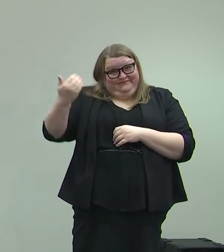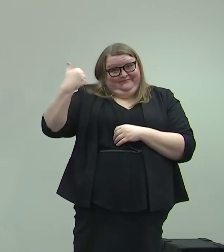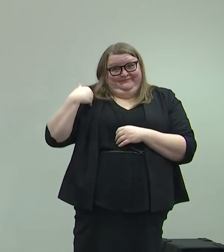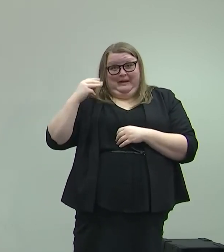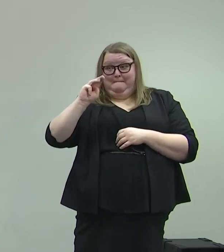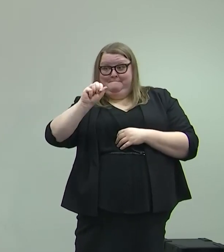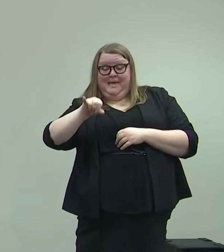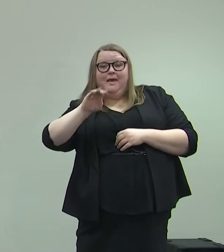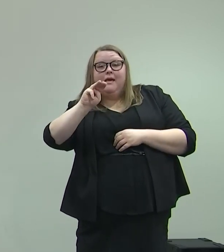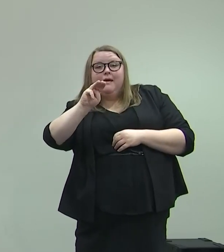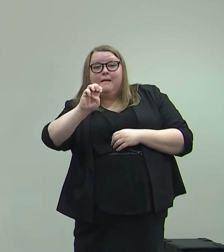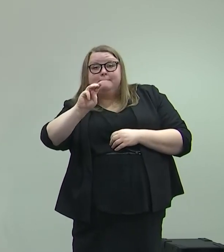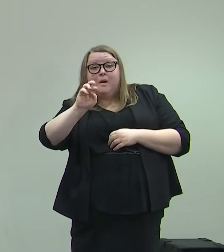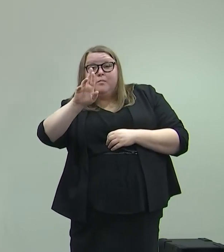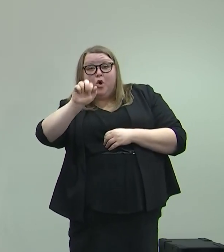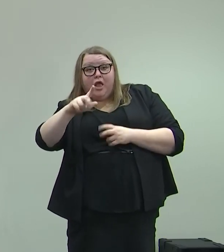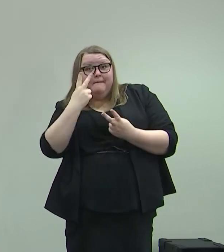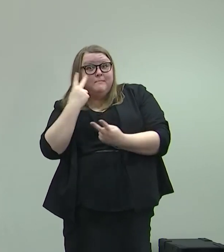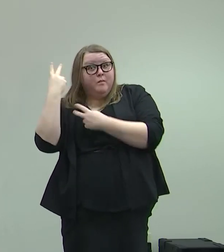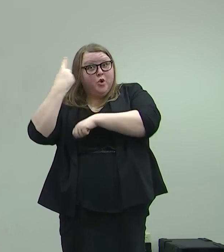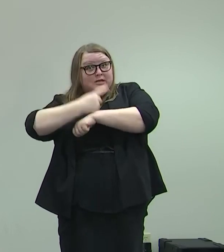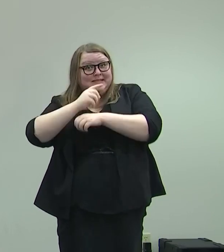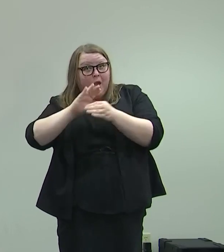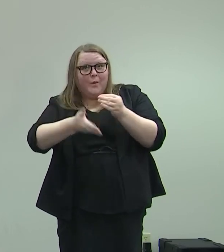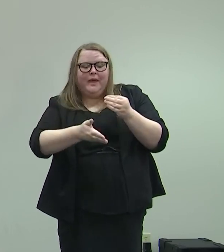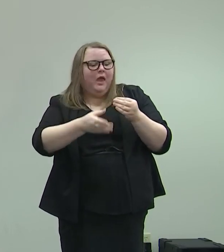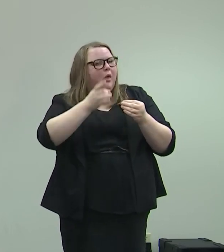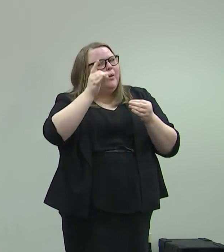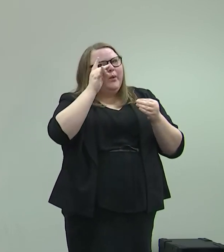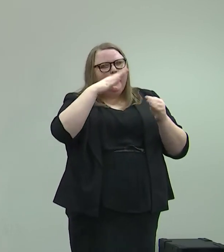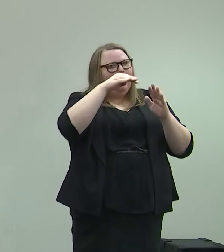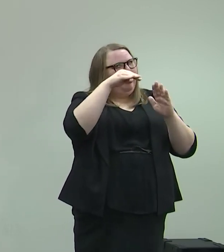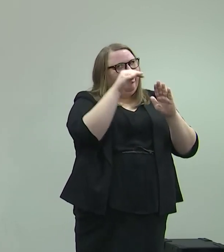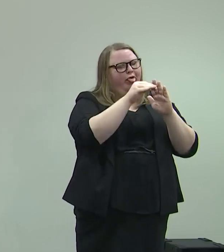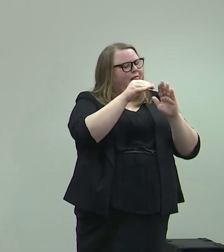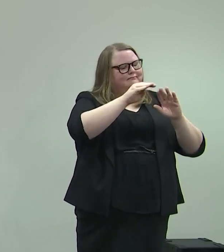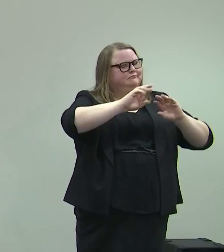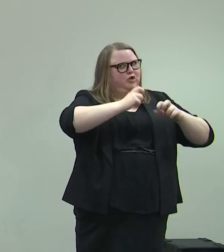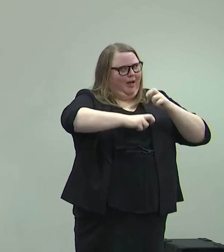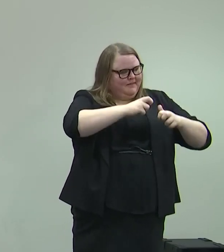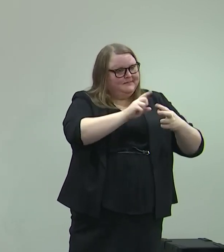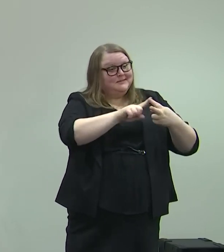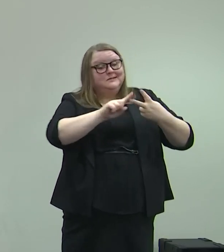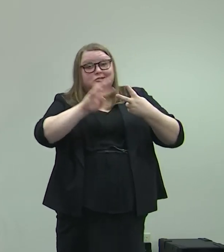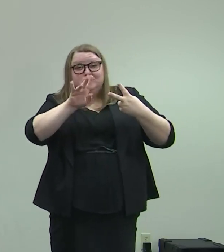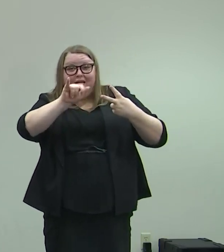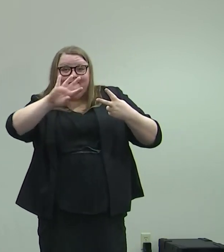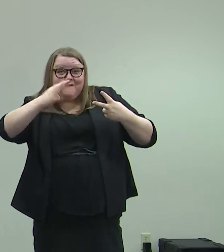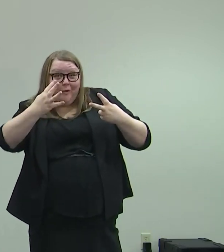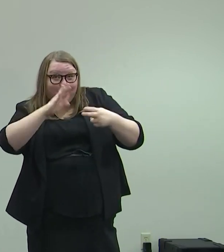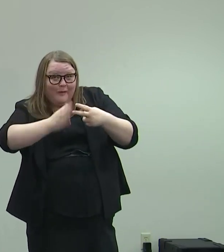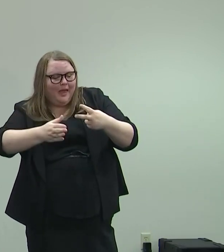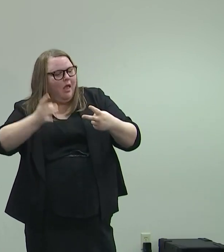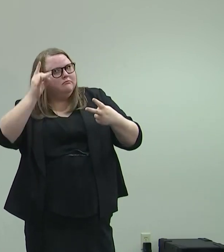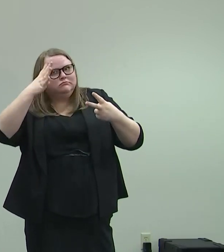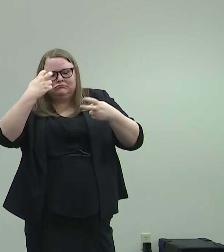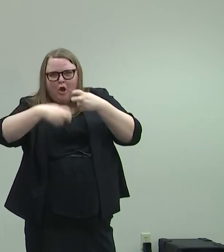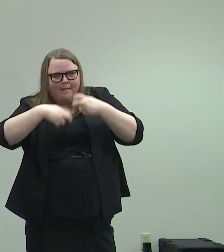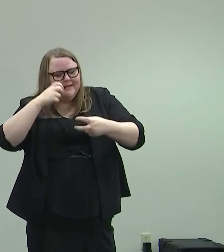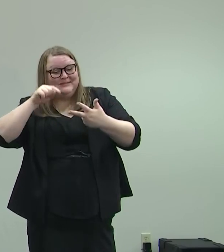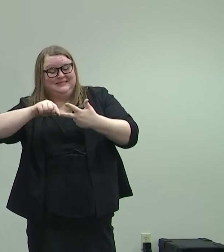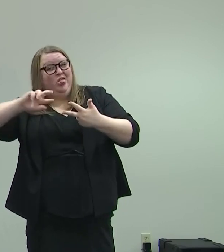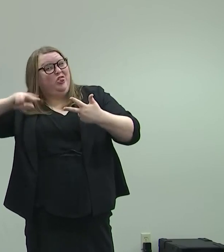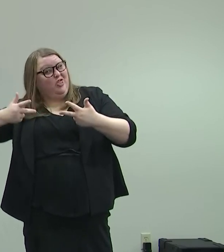We had another one after the 4th of July. And this is our third big one in the summer. And we're asking you to please